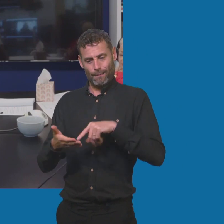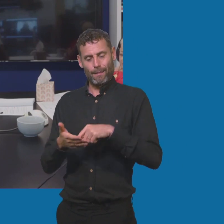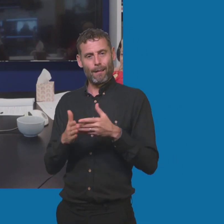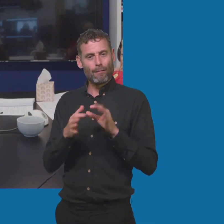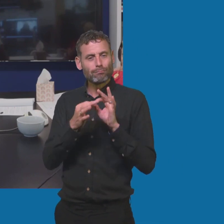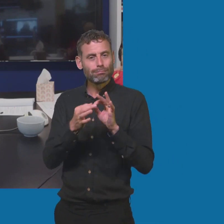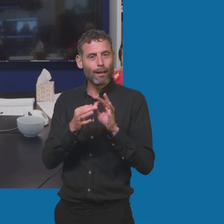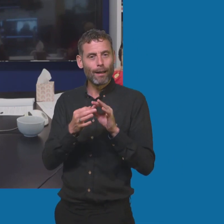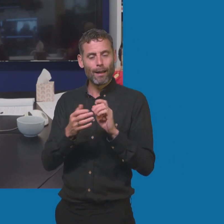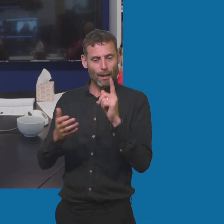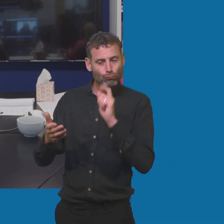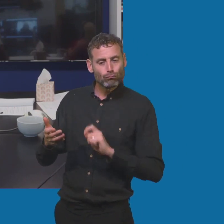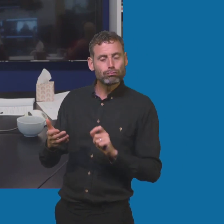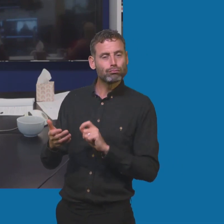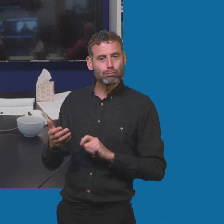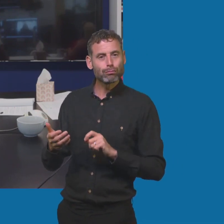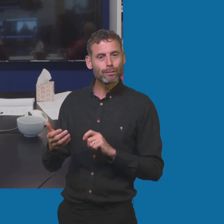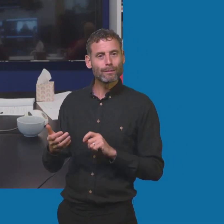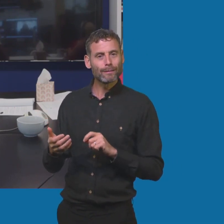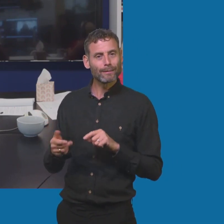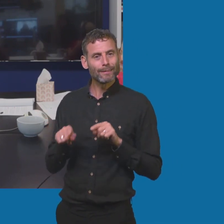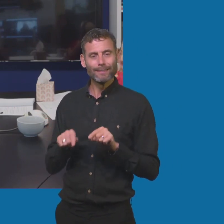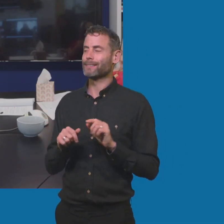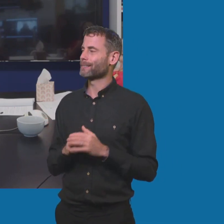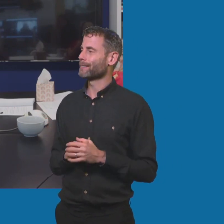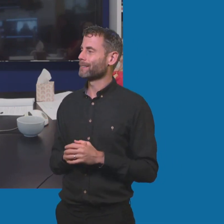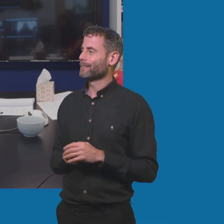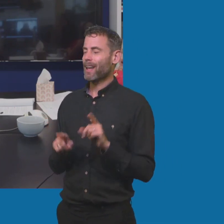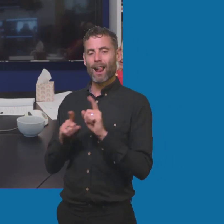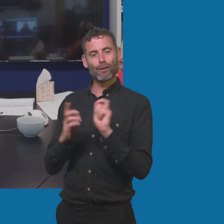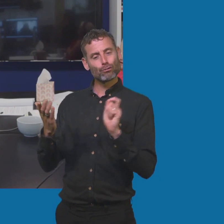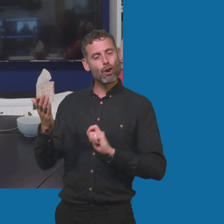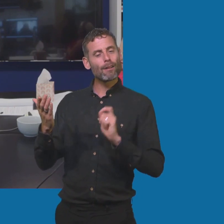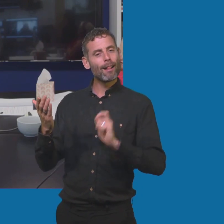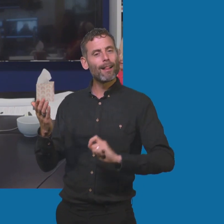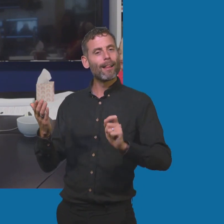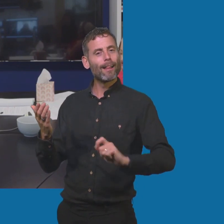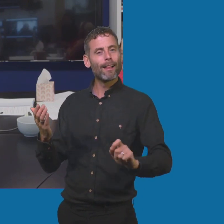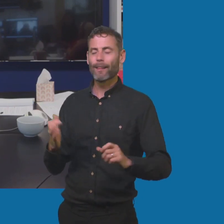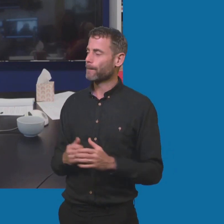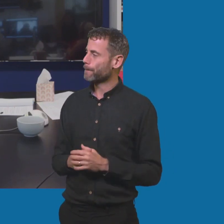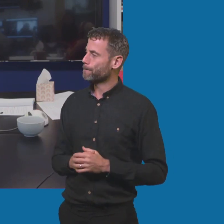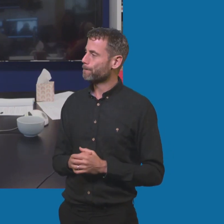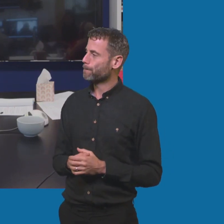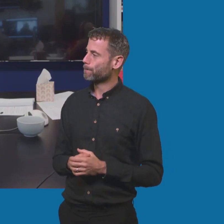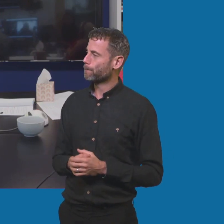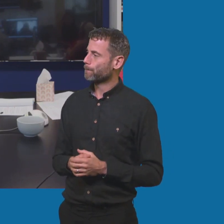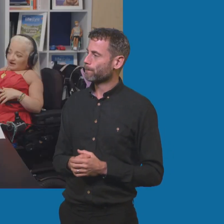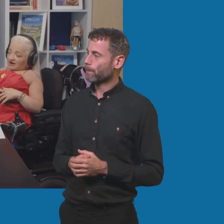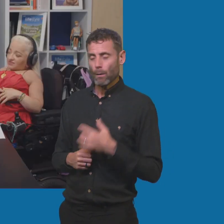things in there and I'm like, yes. It's like journaling, isn't it? Yeah. It's like journaling. I love journaling. Yeah. And I